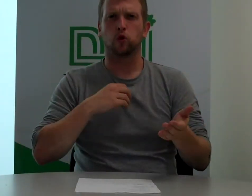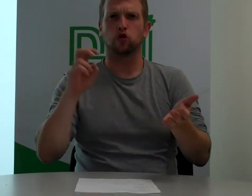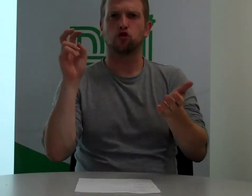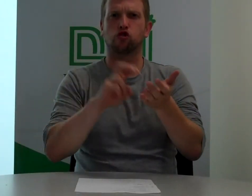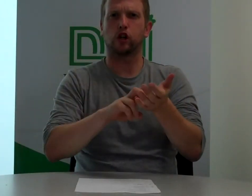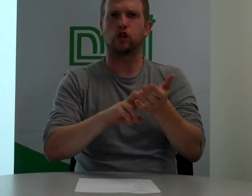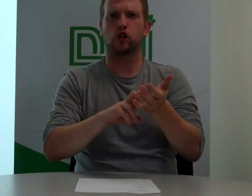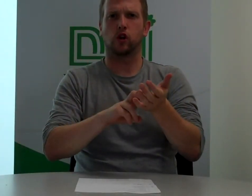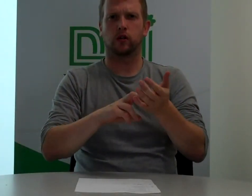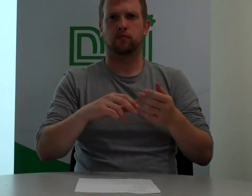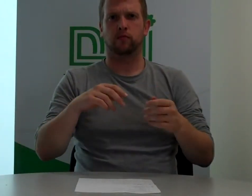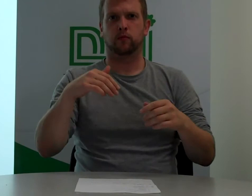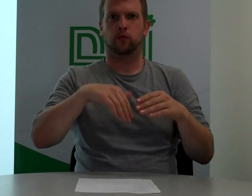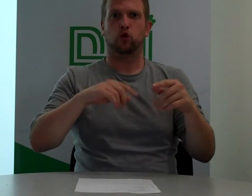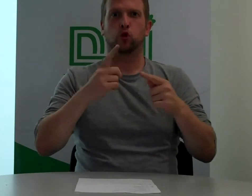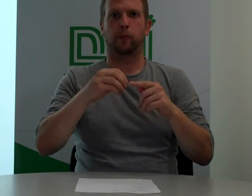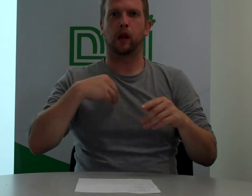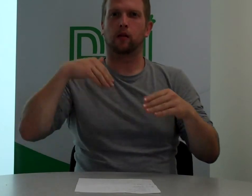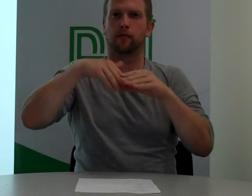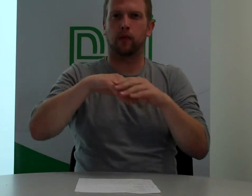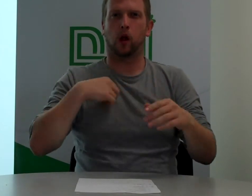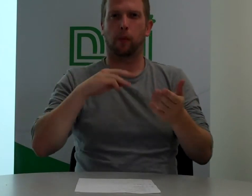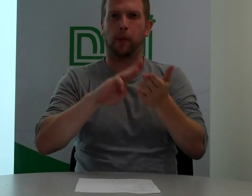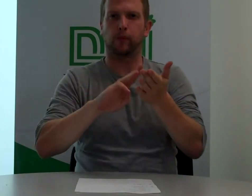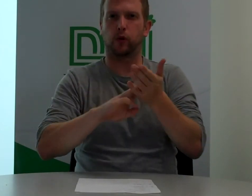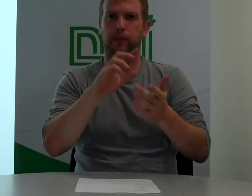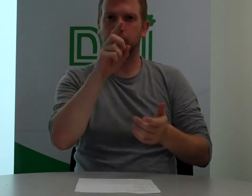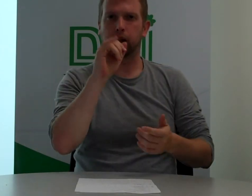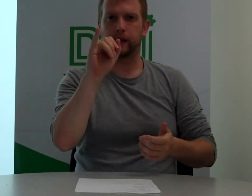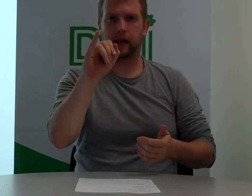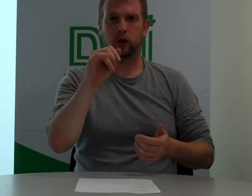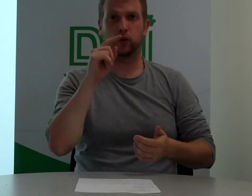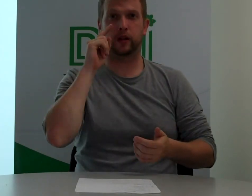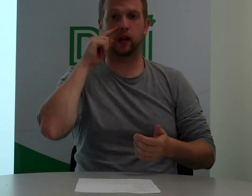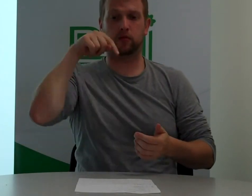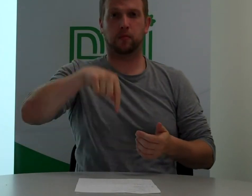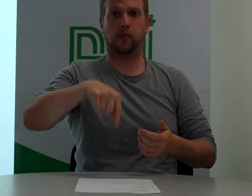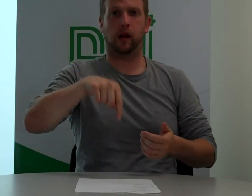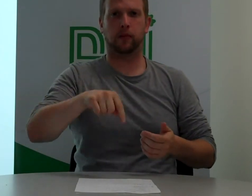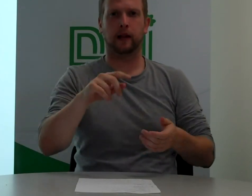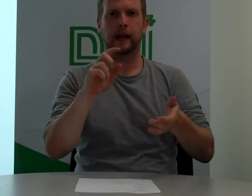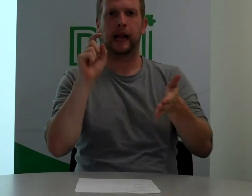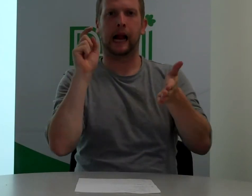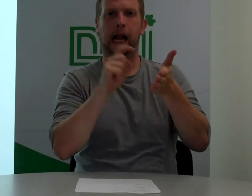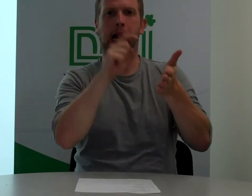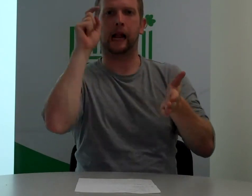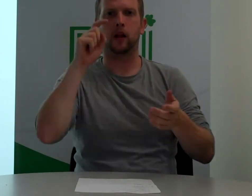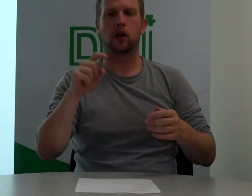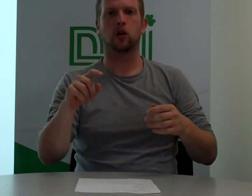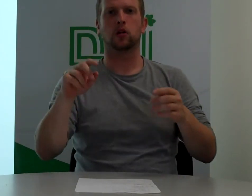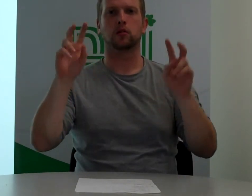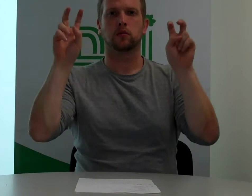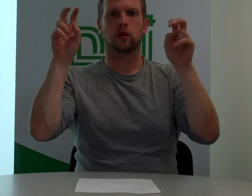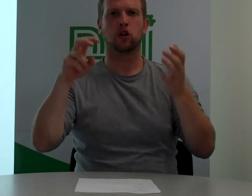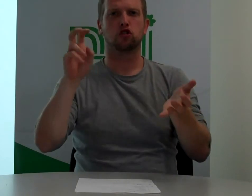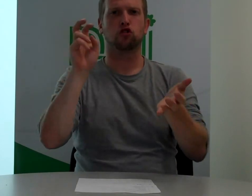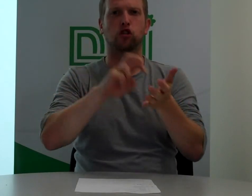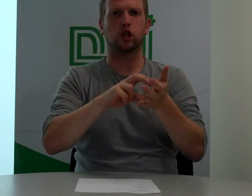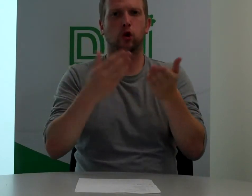You've to stand. I'm sorry, I'm sure you'll out in Canada. You're to sure